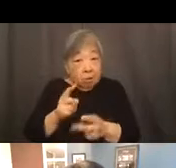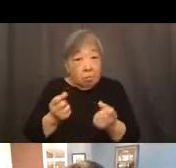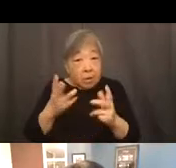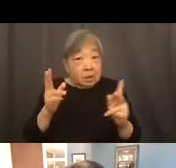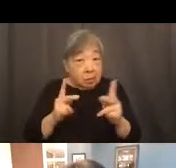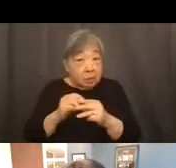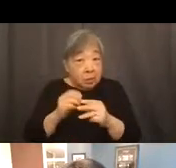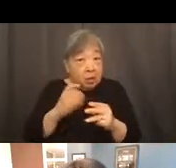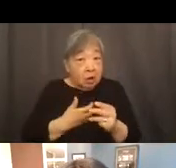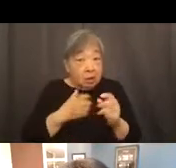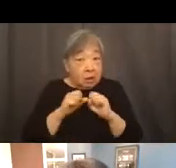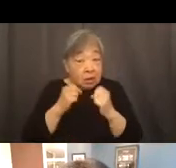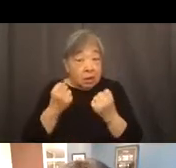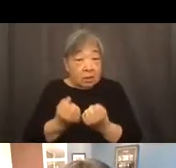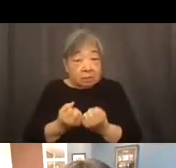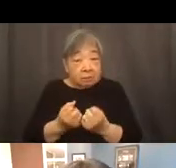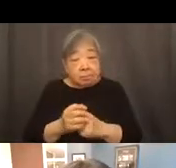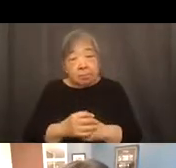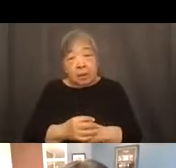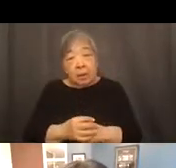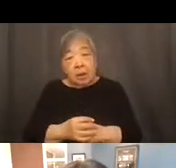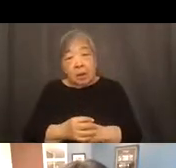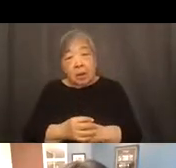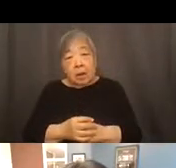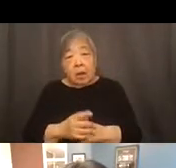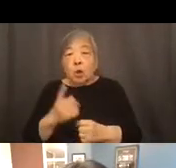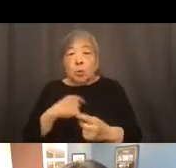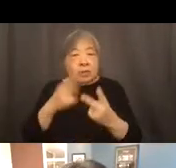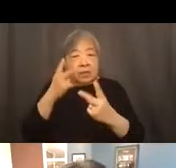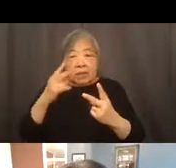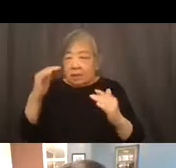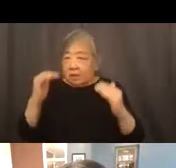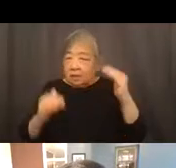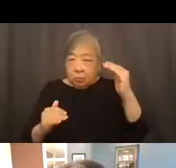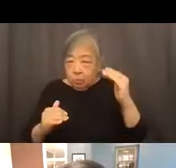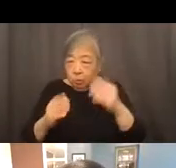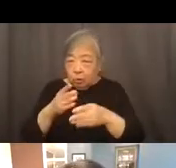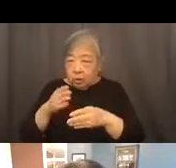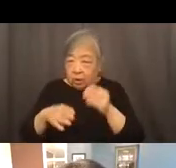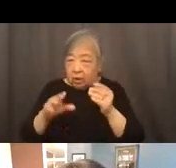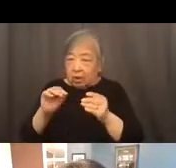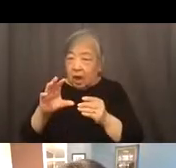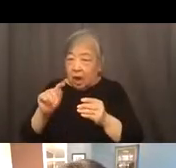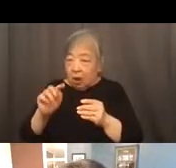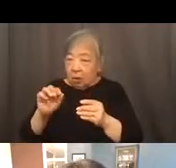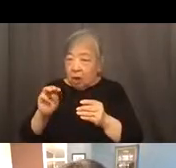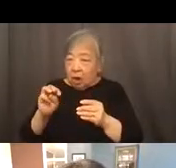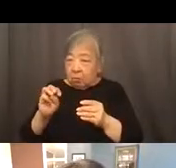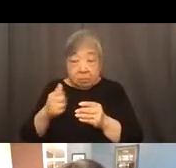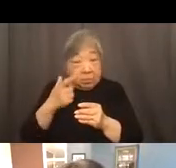We're also seeing disproportionate outcomes because of the coronavirus